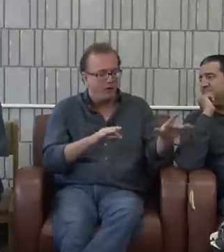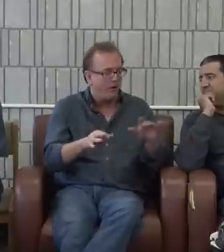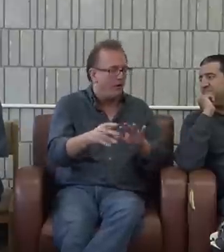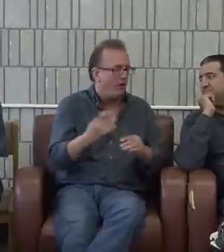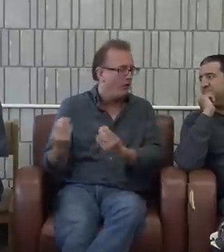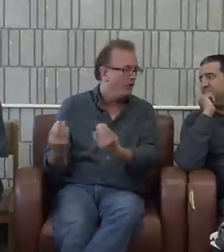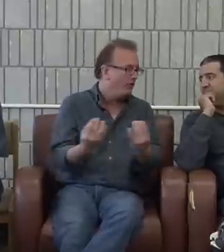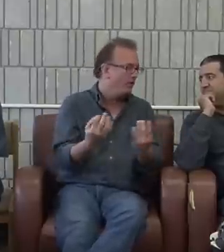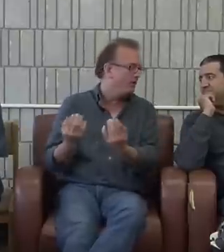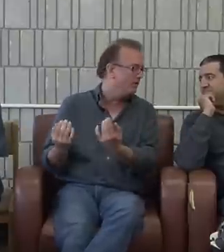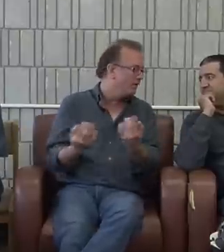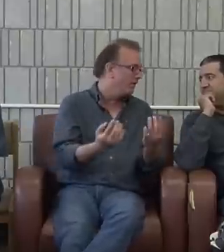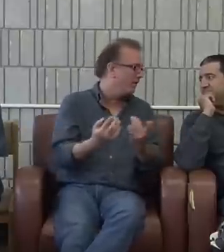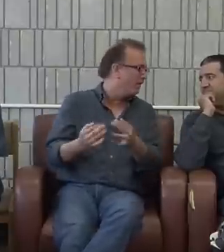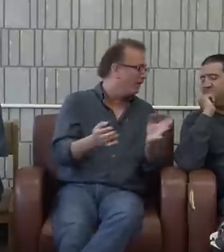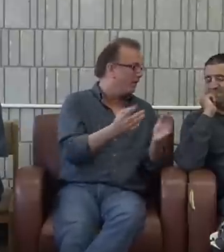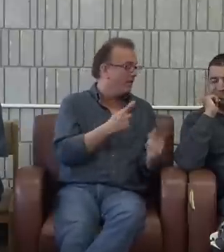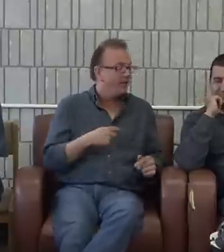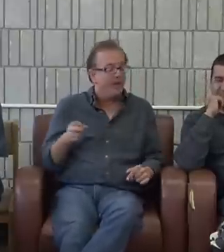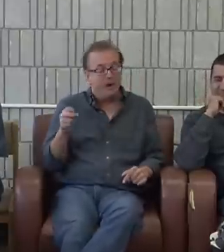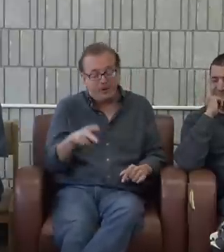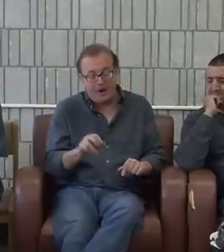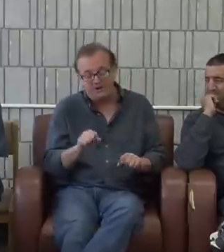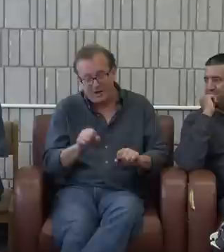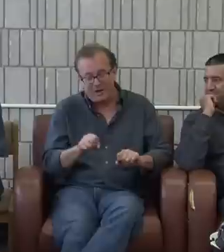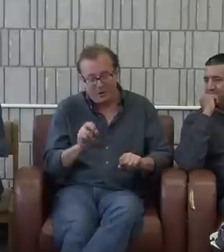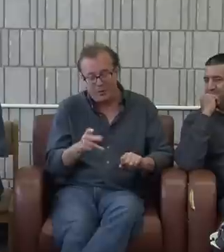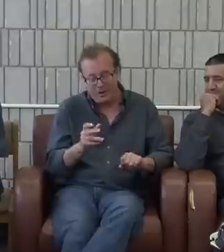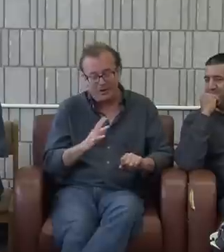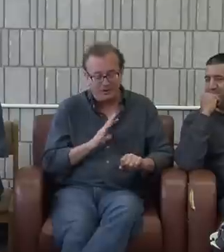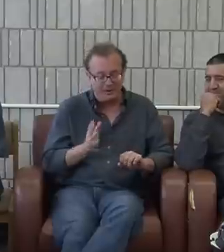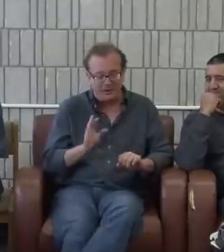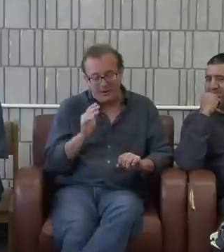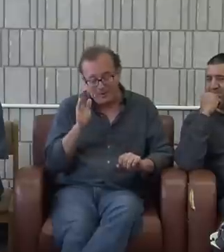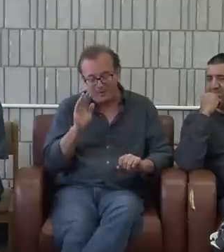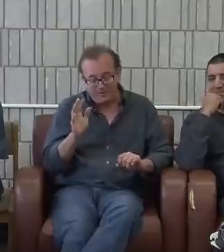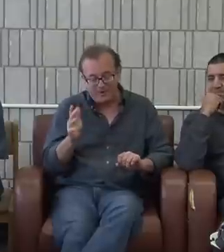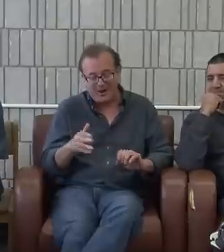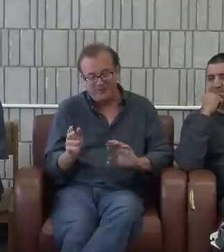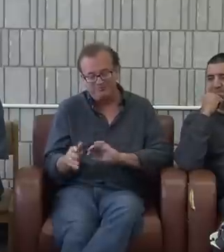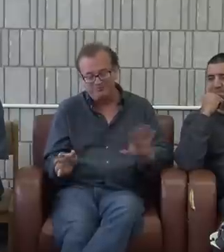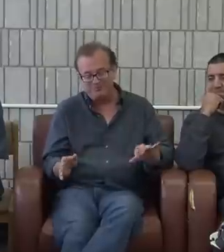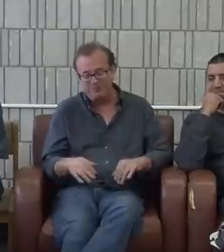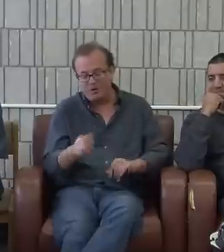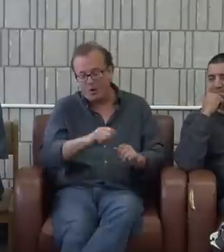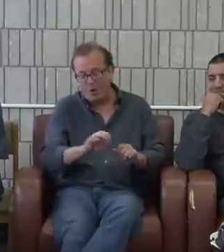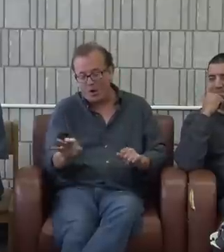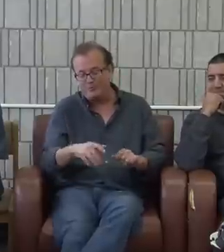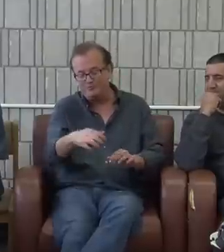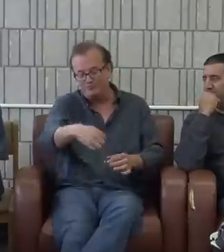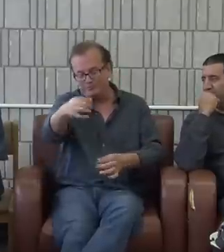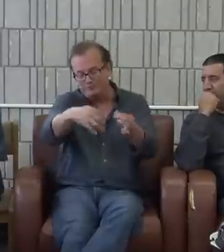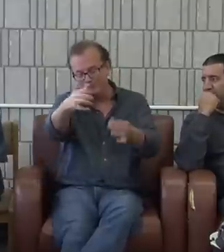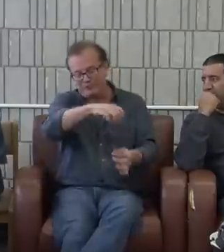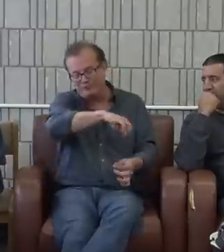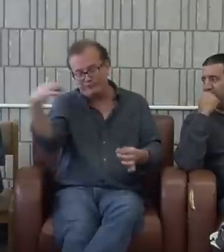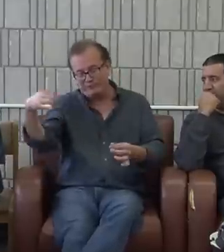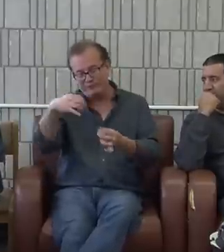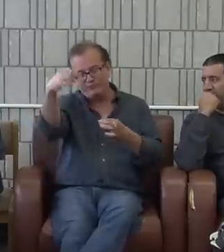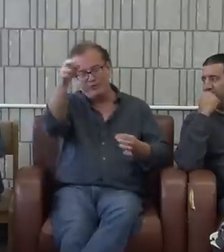away and do some cooking while the words are going on the screen. And you come back and say, yeah, okay, fine. Bye-bye. And end the conversation. You rip the